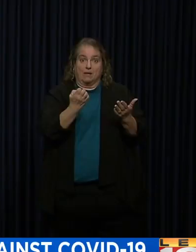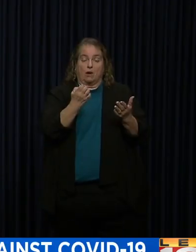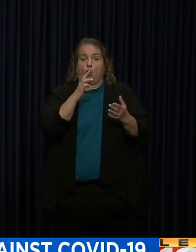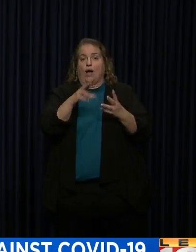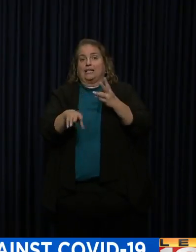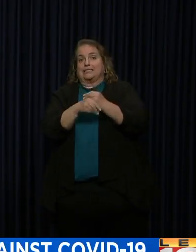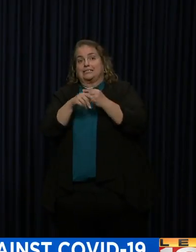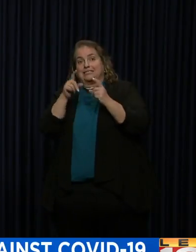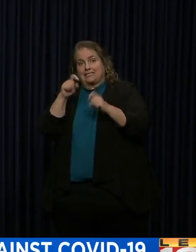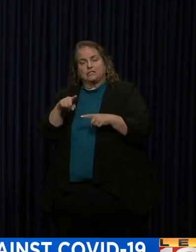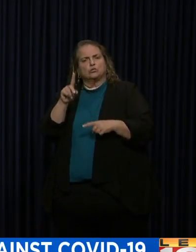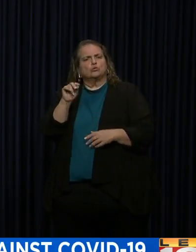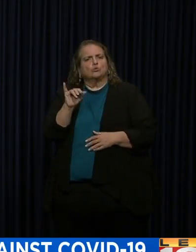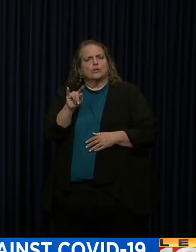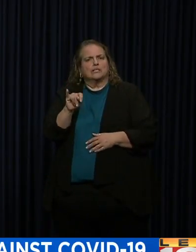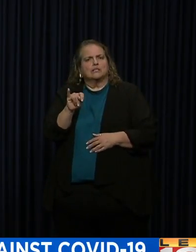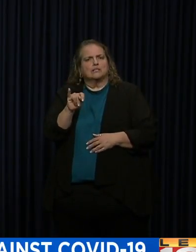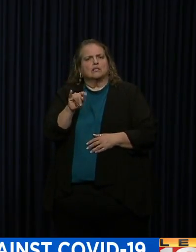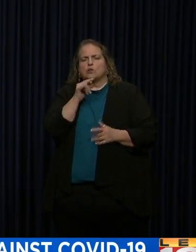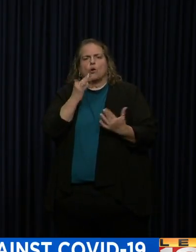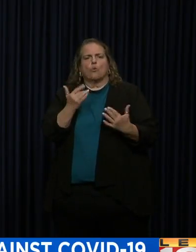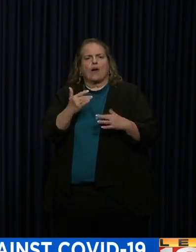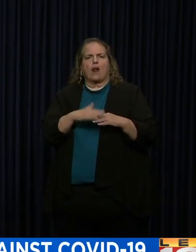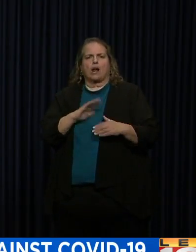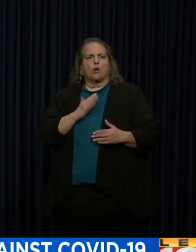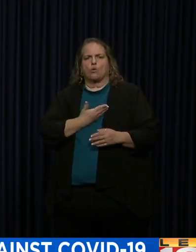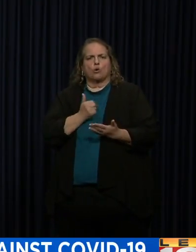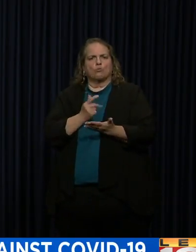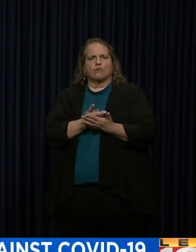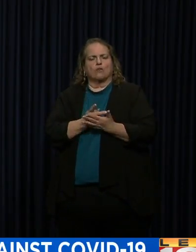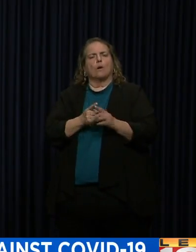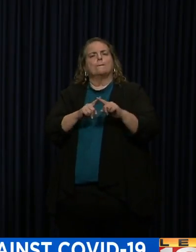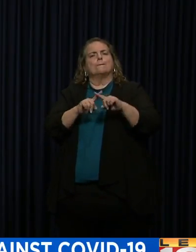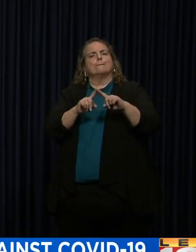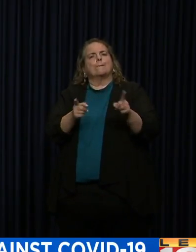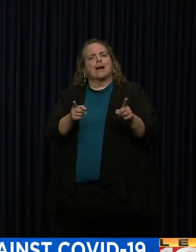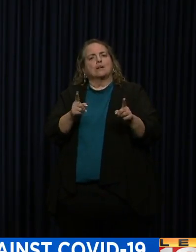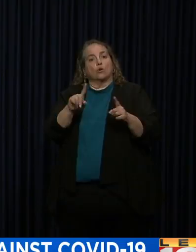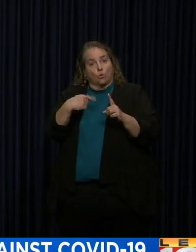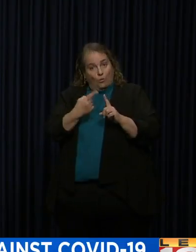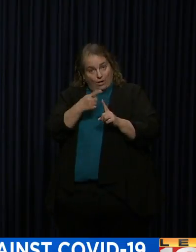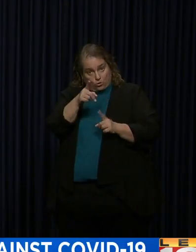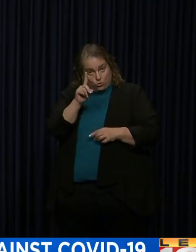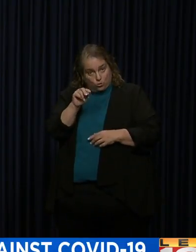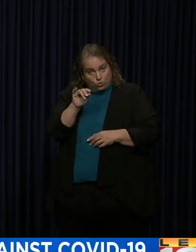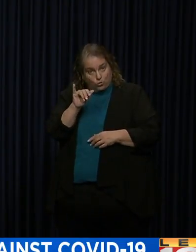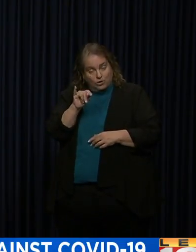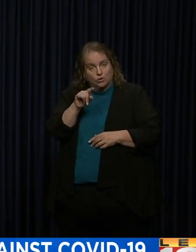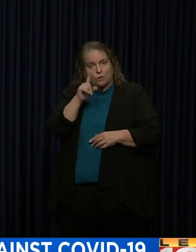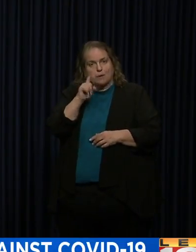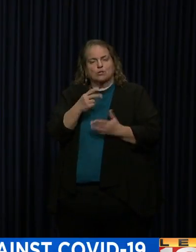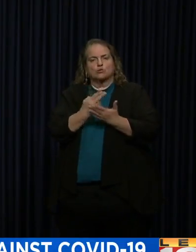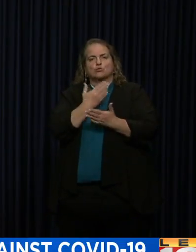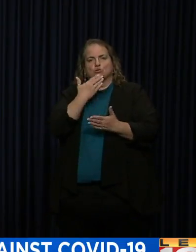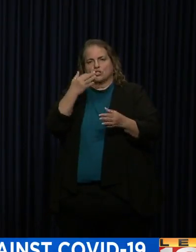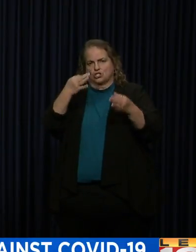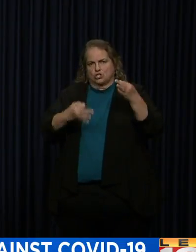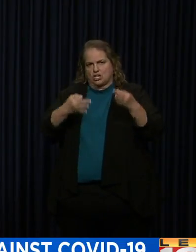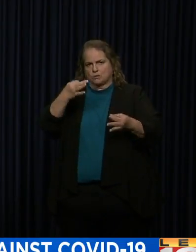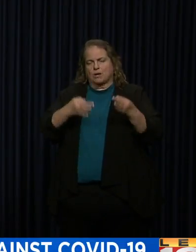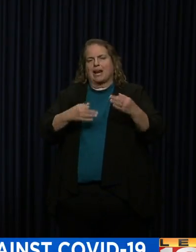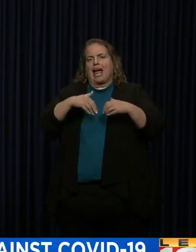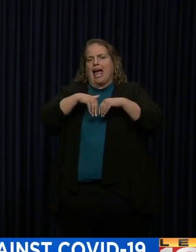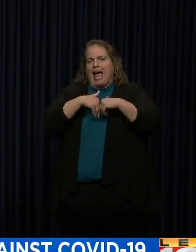additional tests, go ahead and do it. Don't wait on our approval, but when you do it, you got to use good judgment